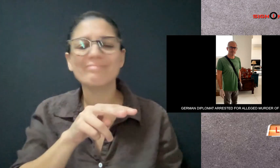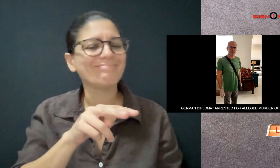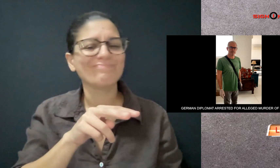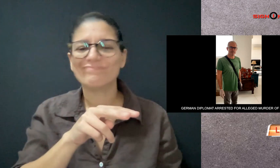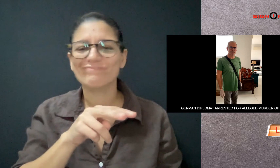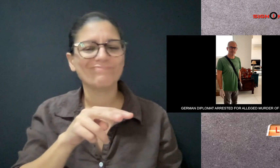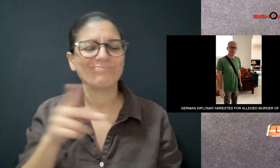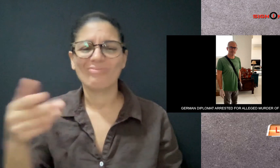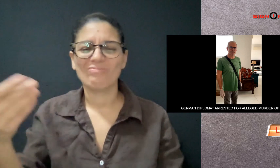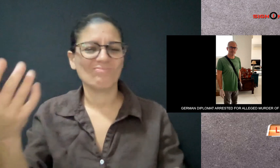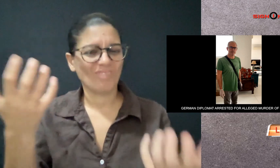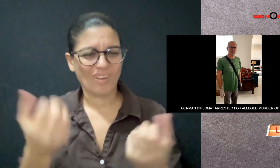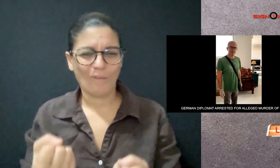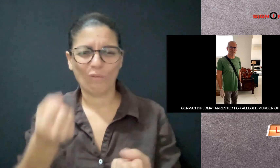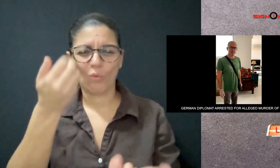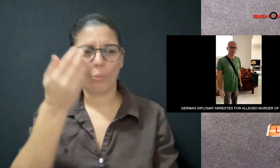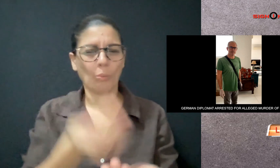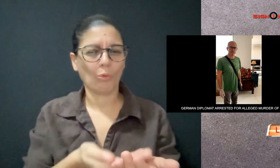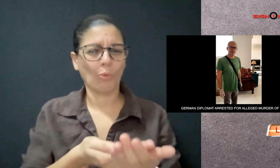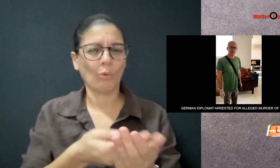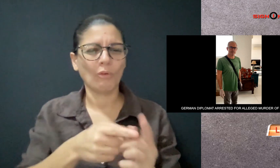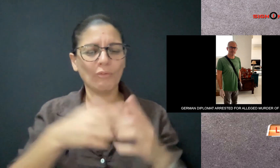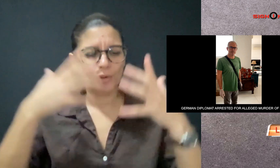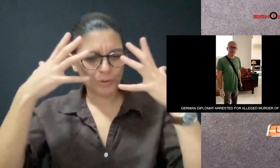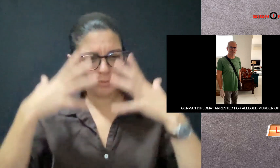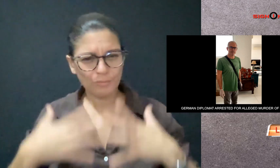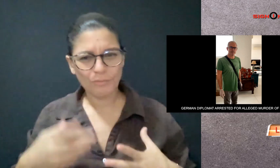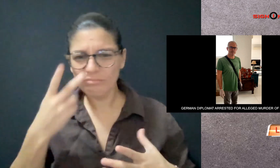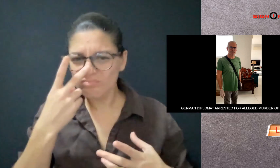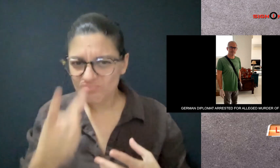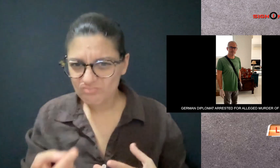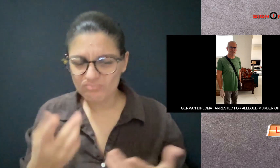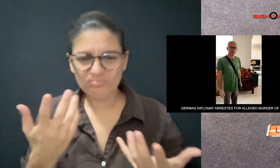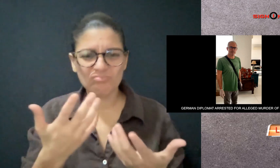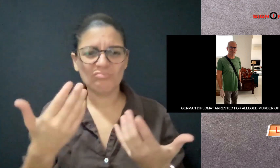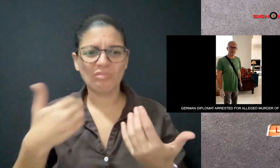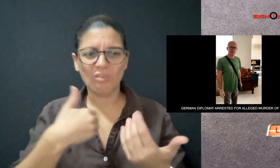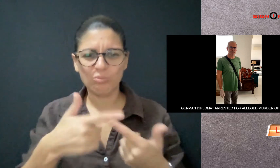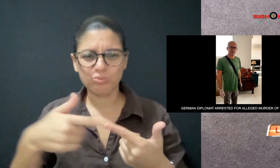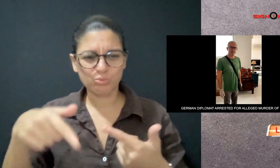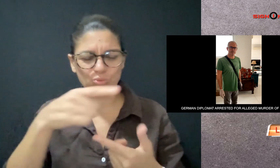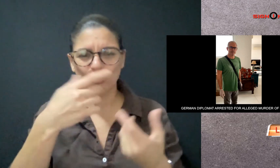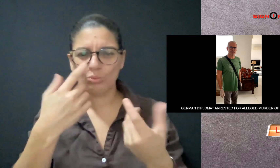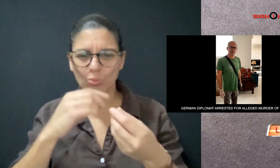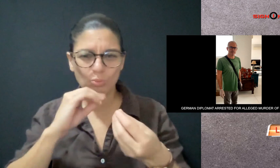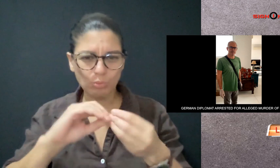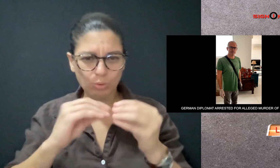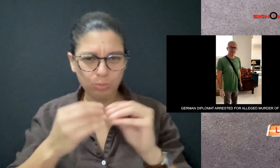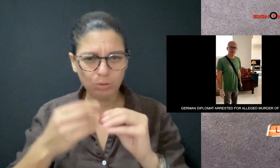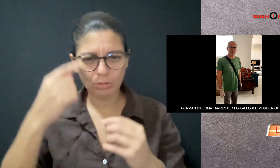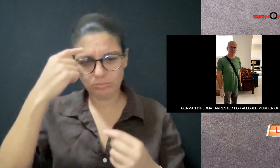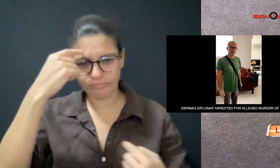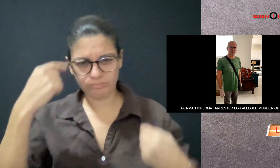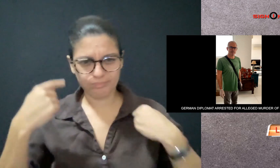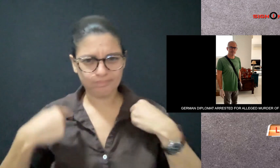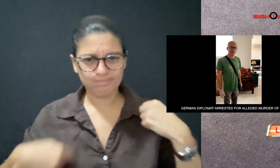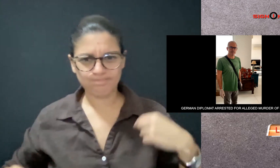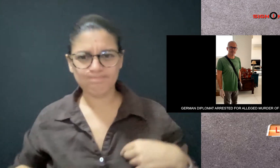But the judge's order says several lesions were found on the victim's body. From